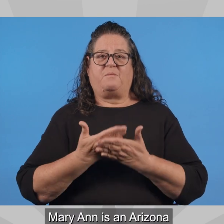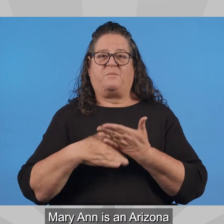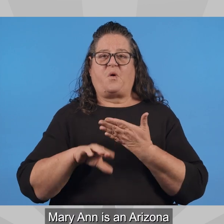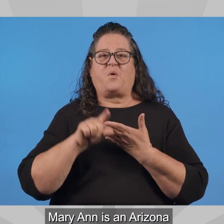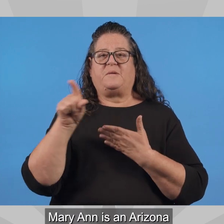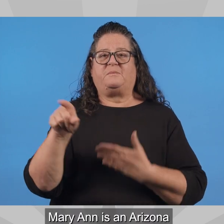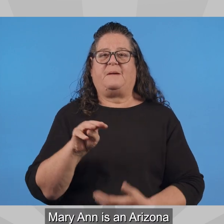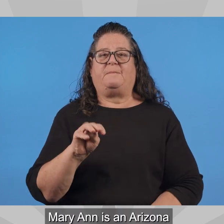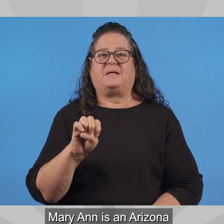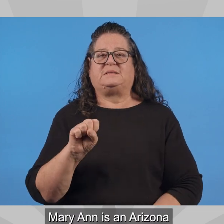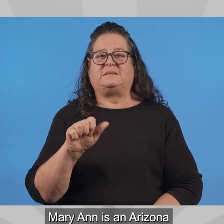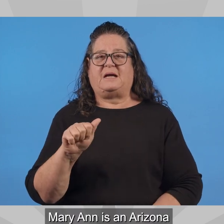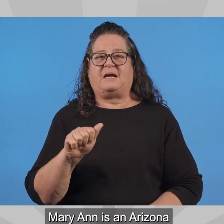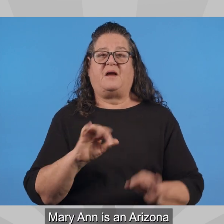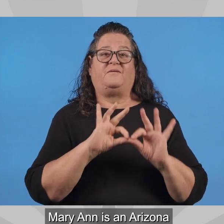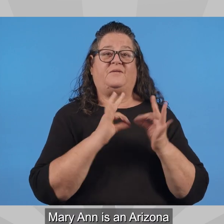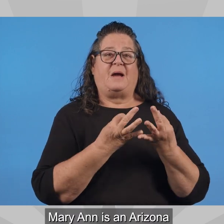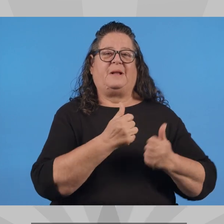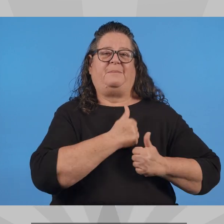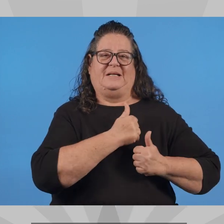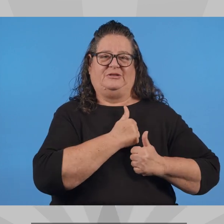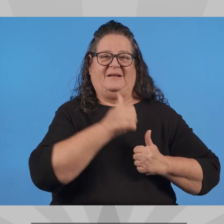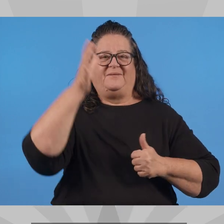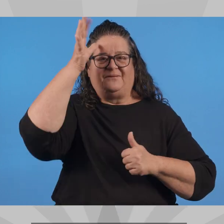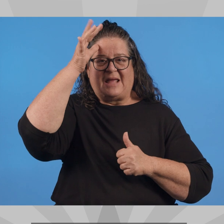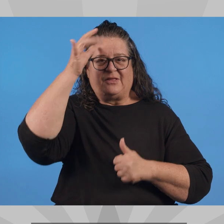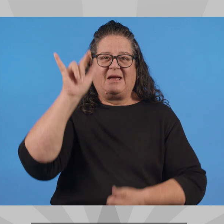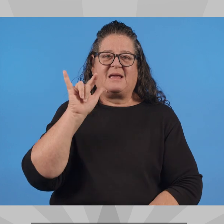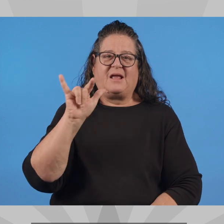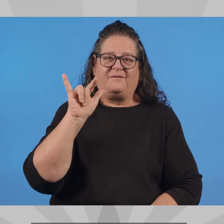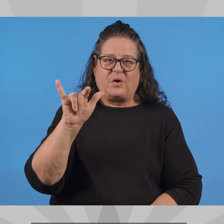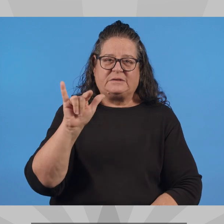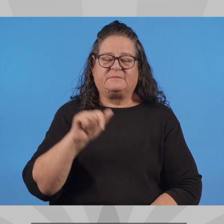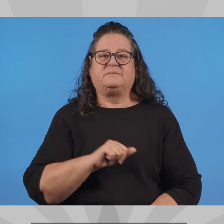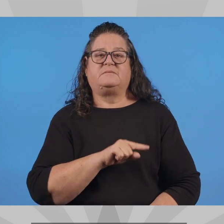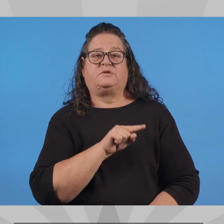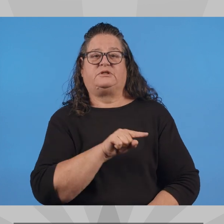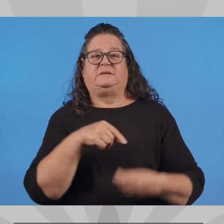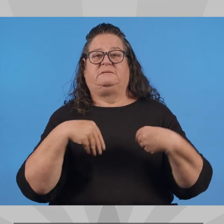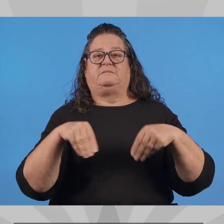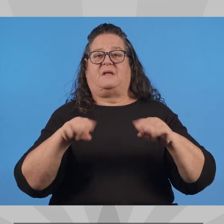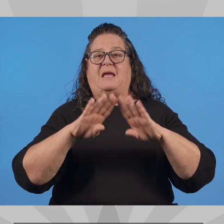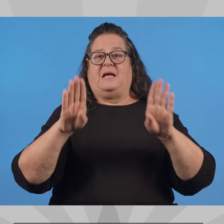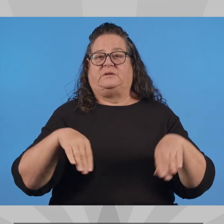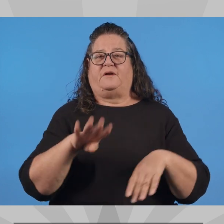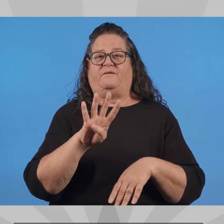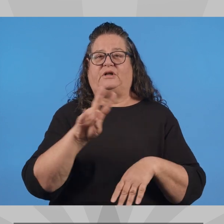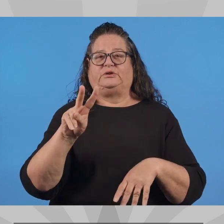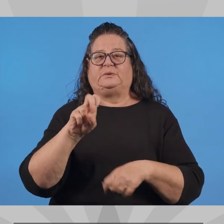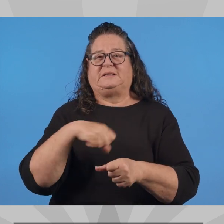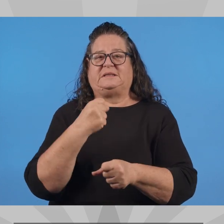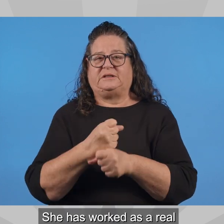Marianne is an Arizona native, born right here in Mesa into a military family. Her father served in the Air